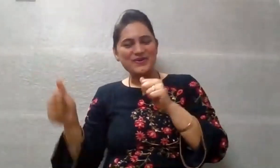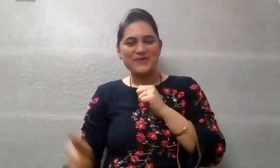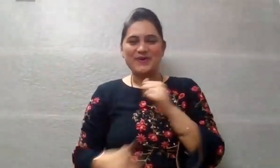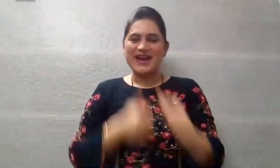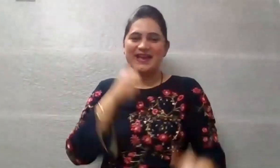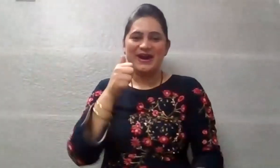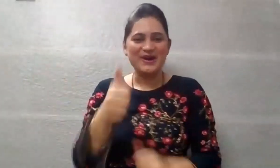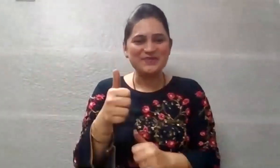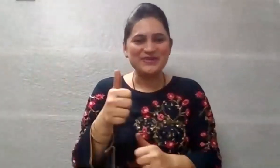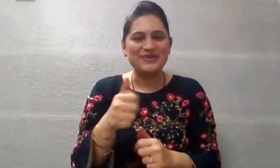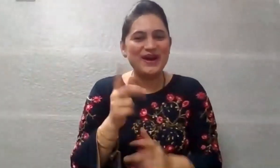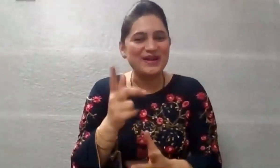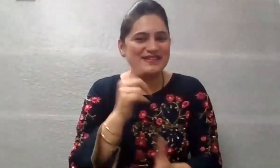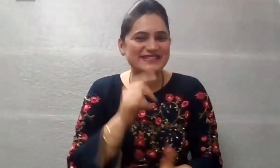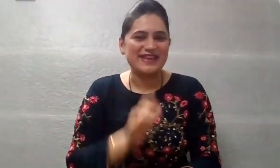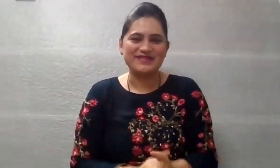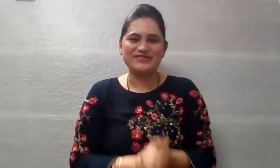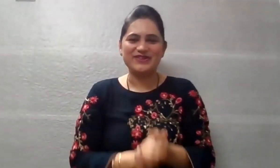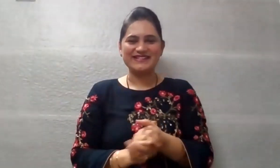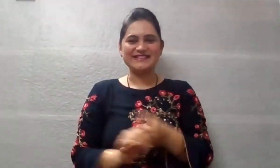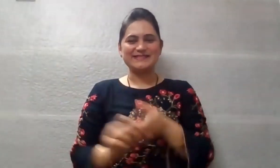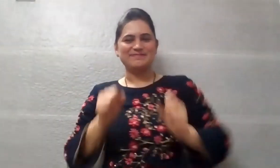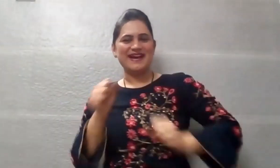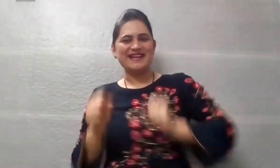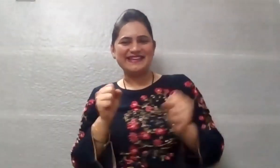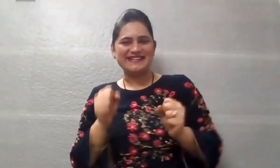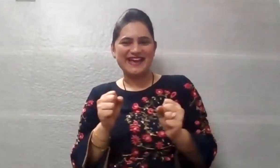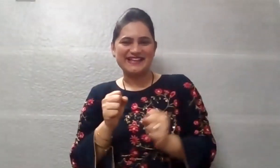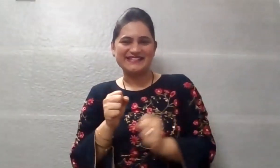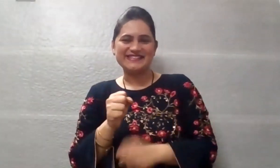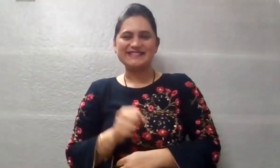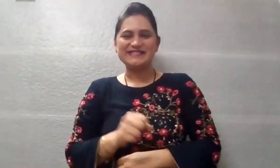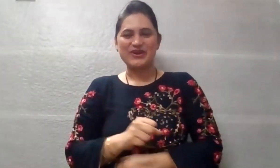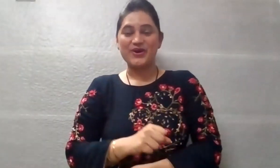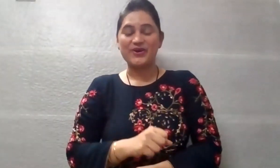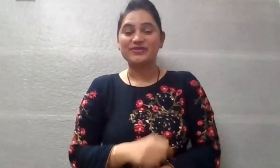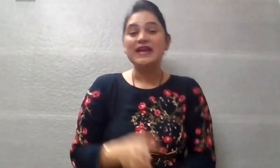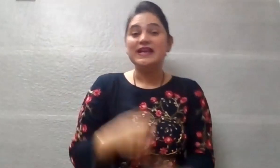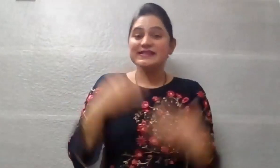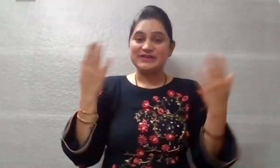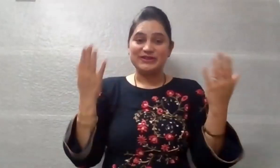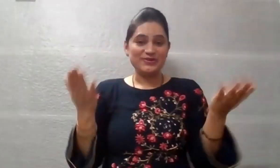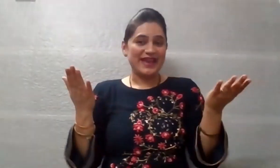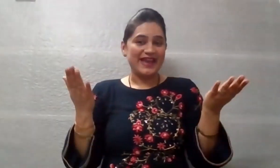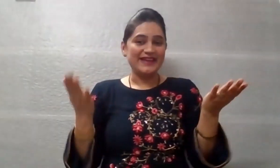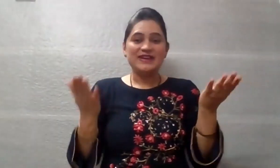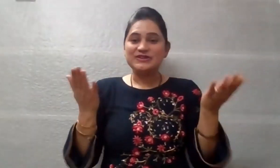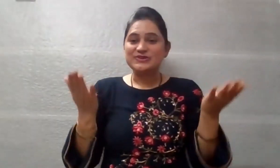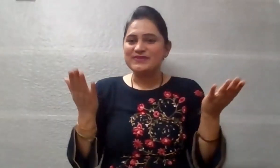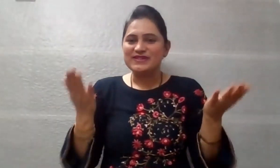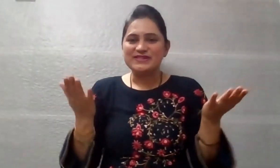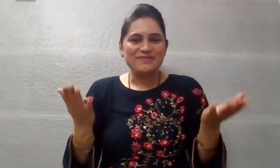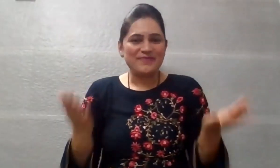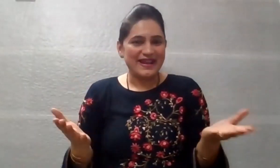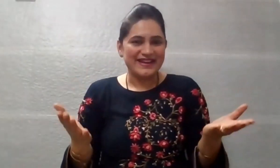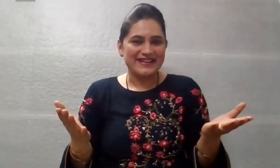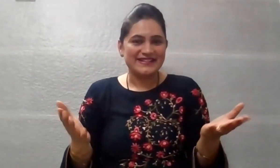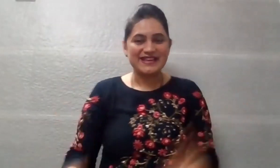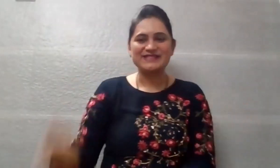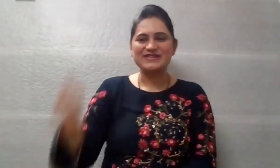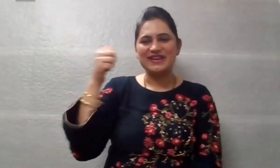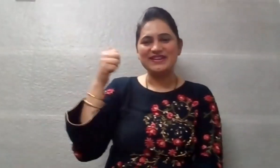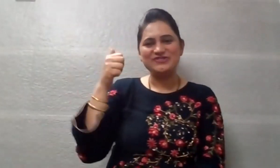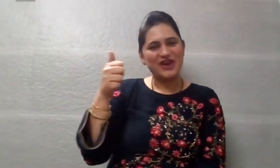Oh, I hope you all must have enjoyed this monkey dancing song. So you can do it with your